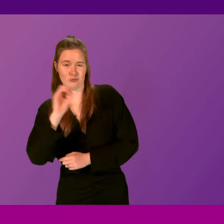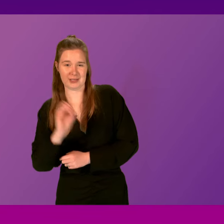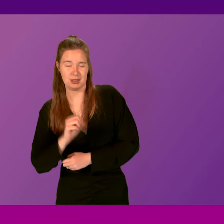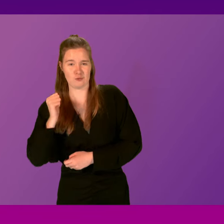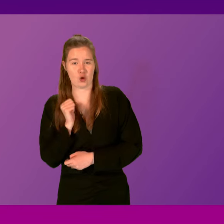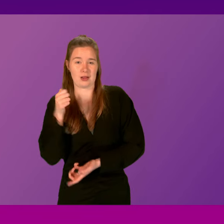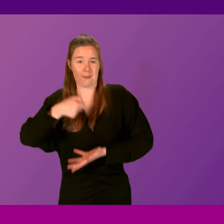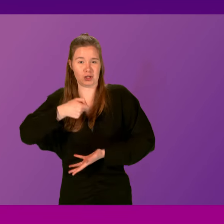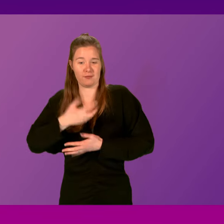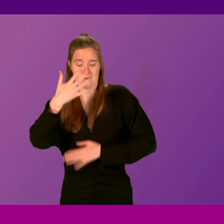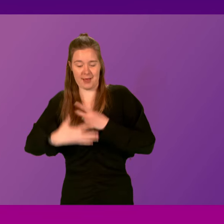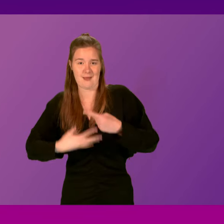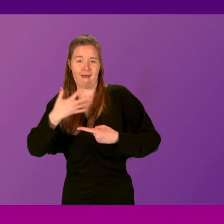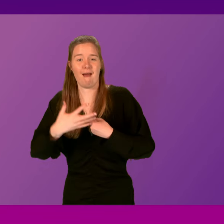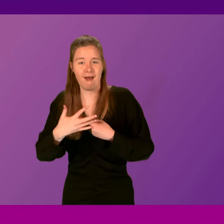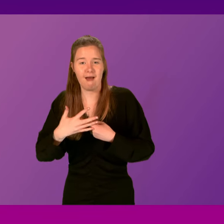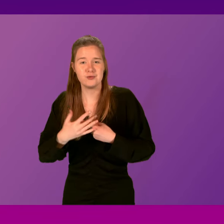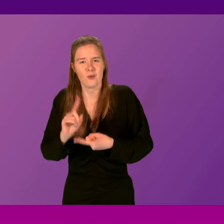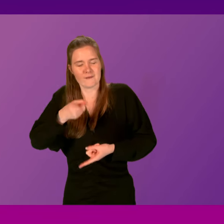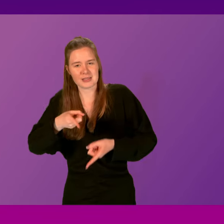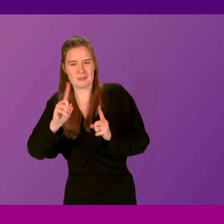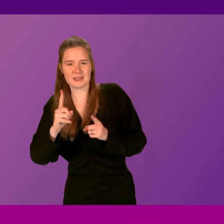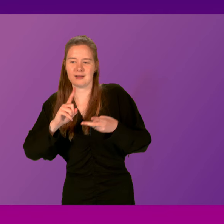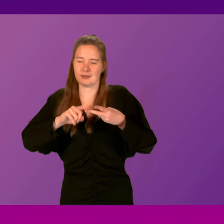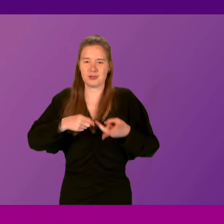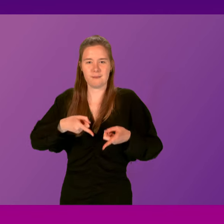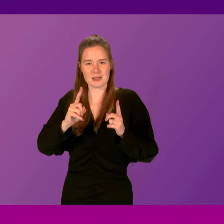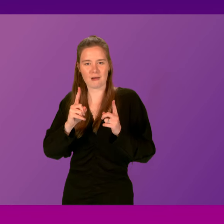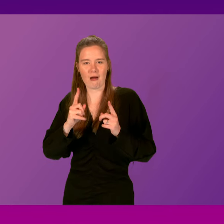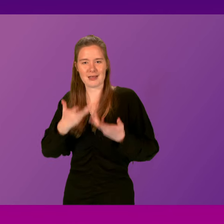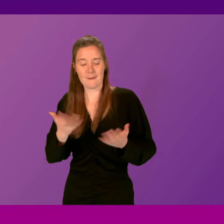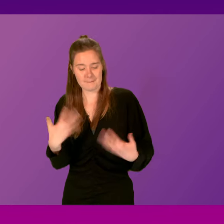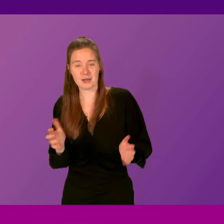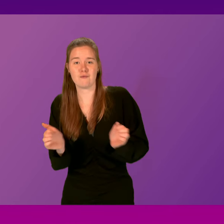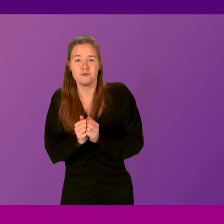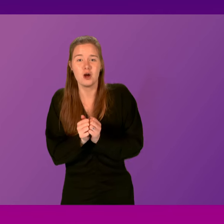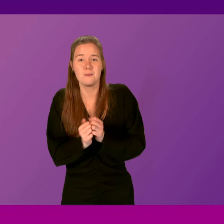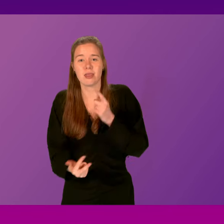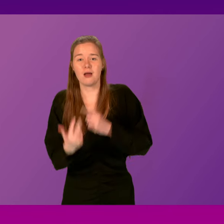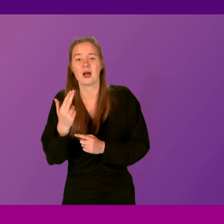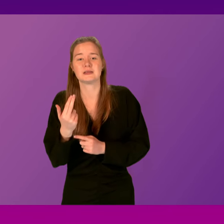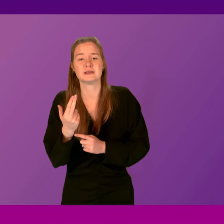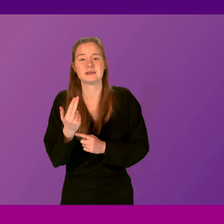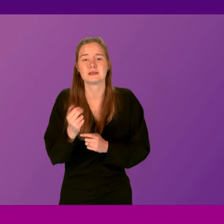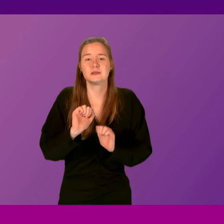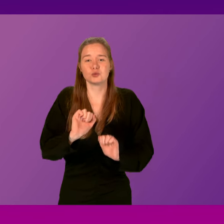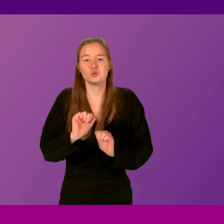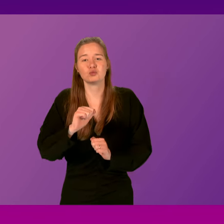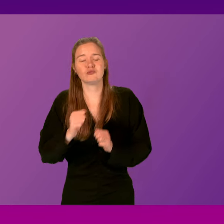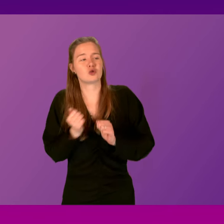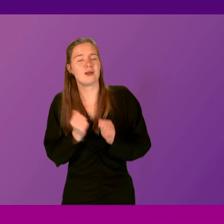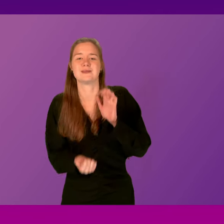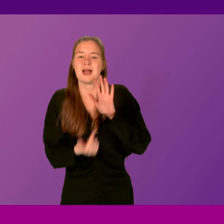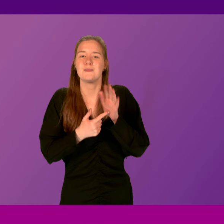budget over the next five years. So will the First Minister and the Deputy First Minister now confirm that the cuts to Scotland's capital budget